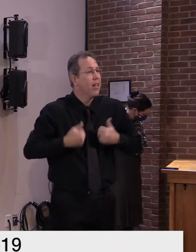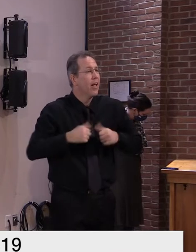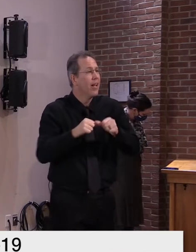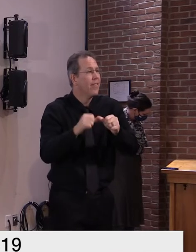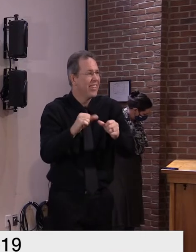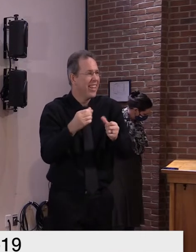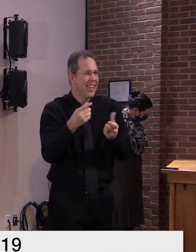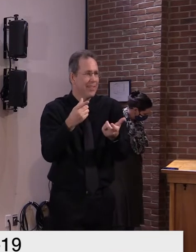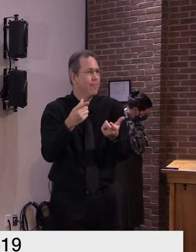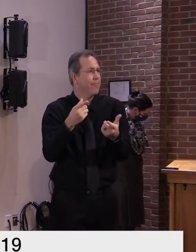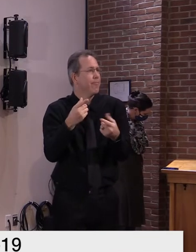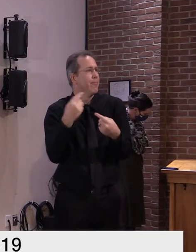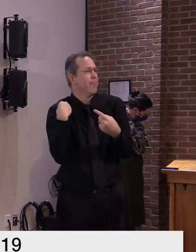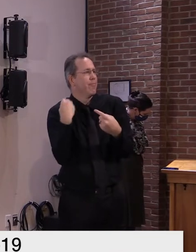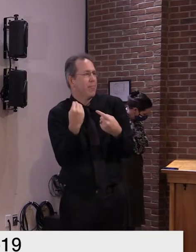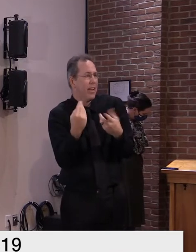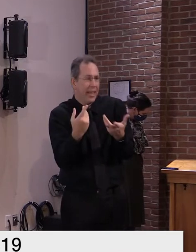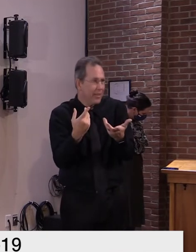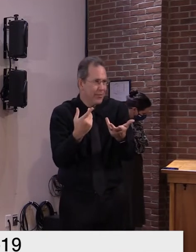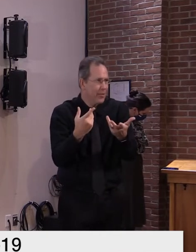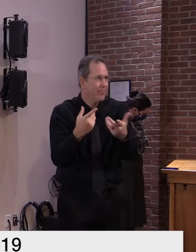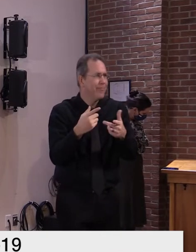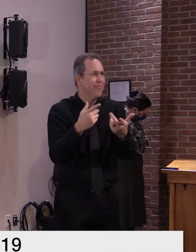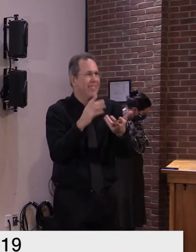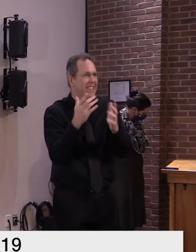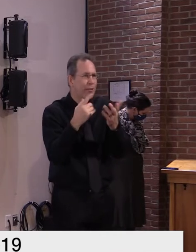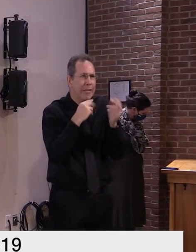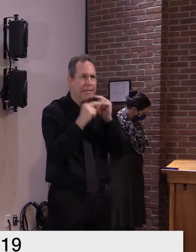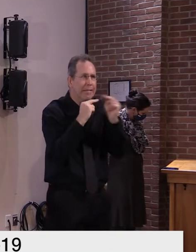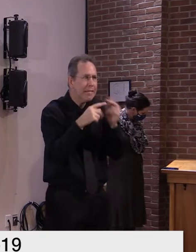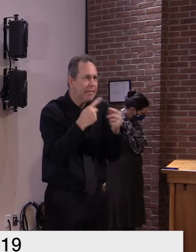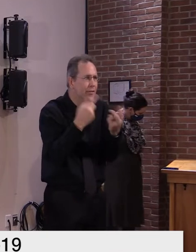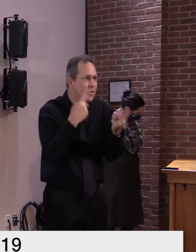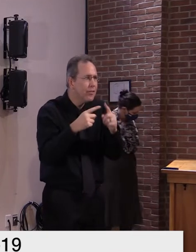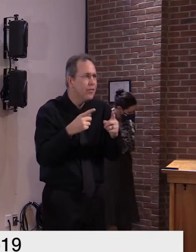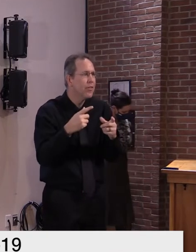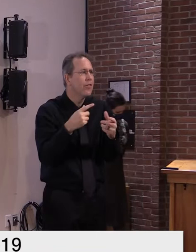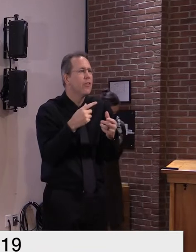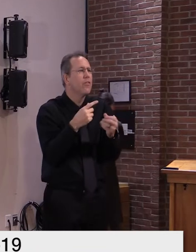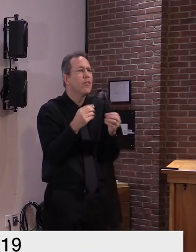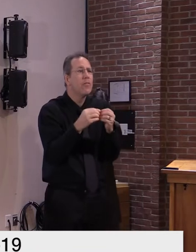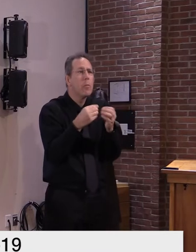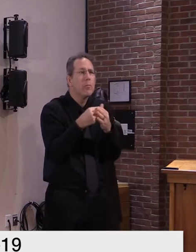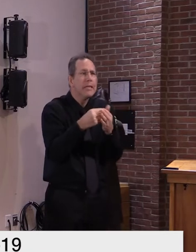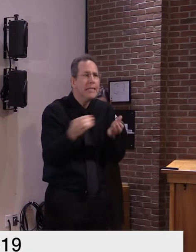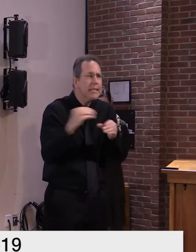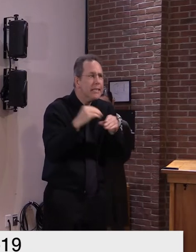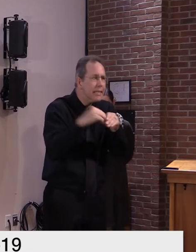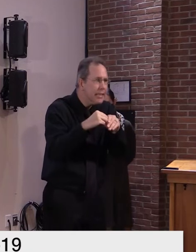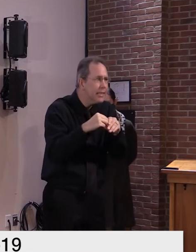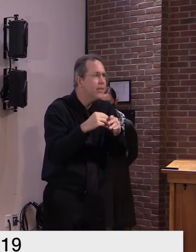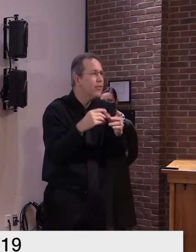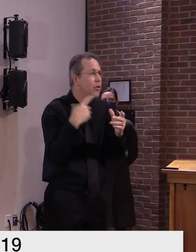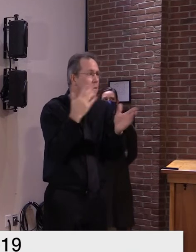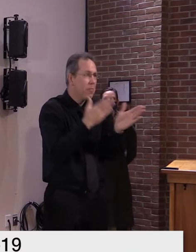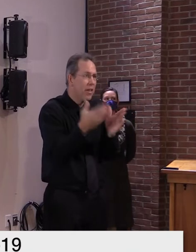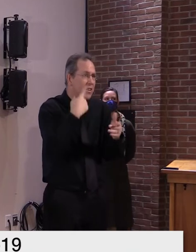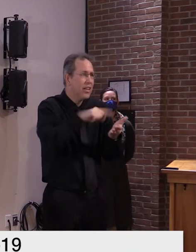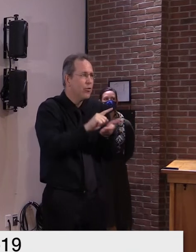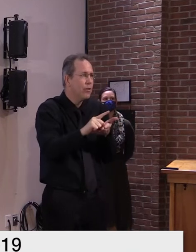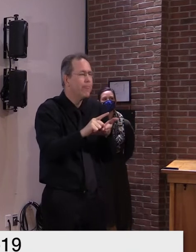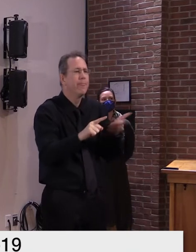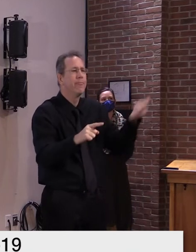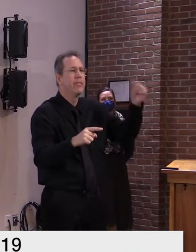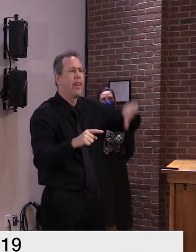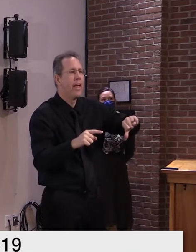applicants who are eligible to get on average about 5 000 more in the grants that are going out next week and that was denied uh those are